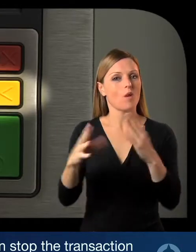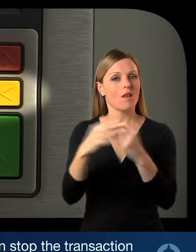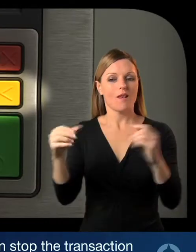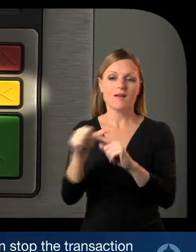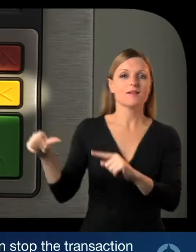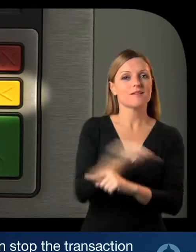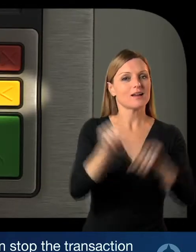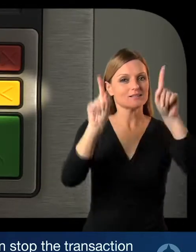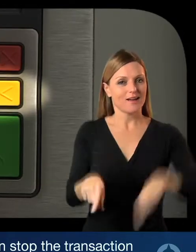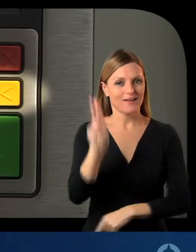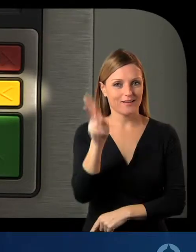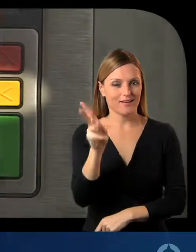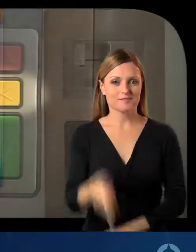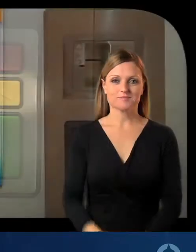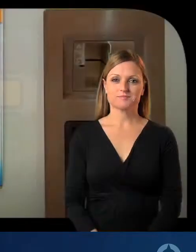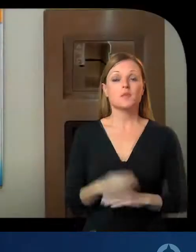the yellow button.